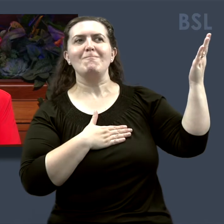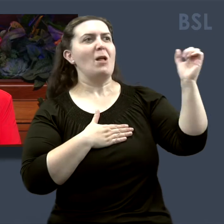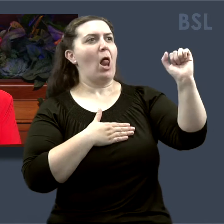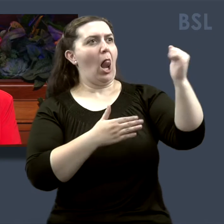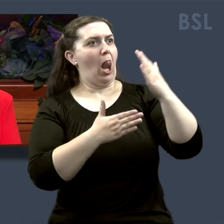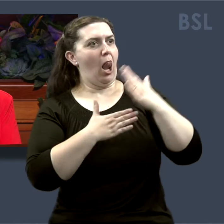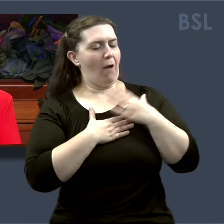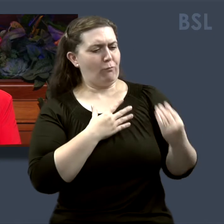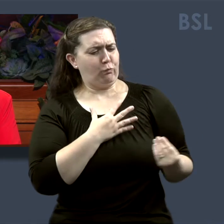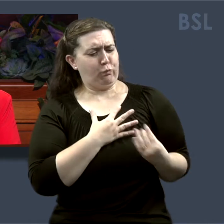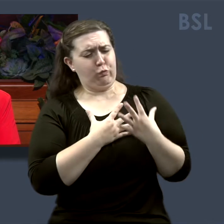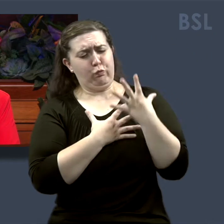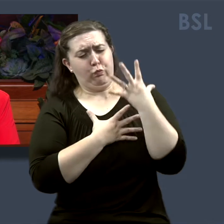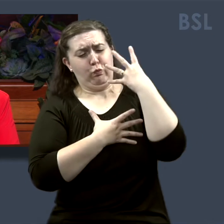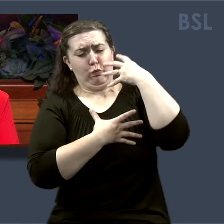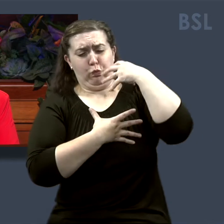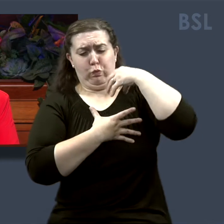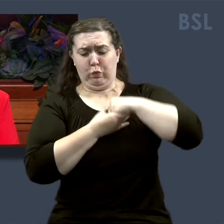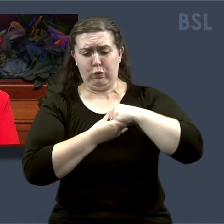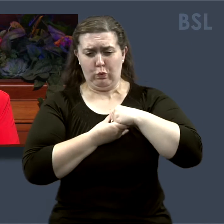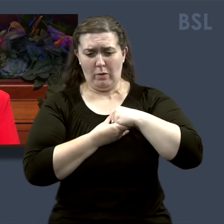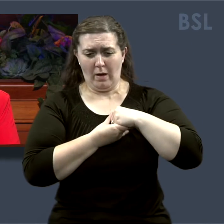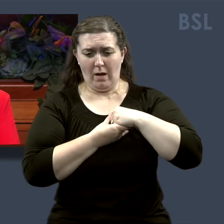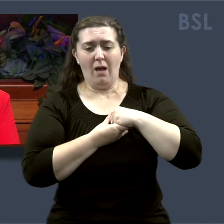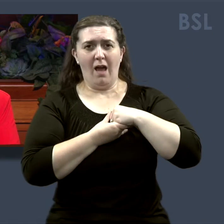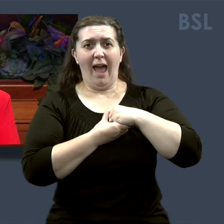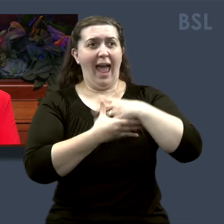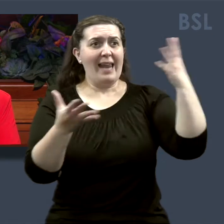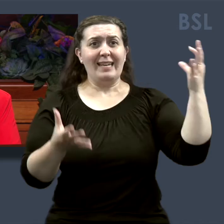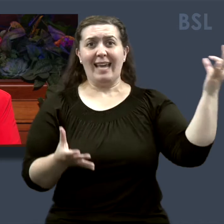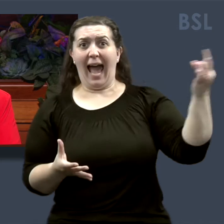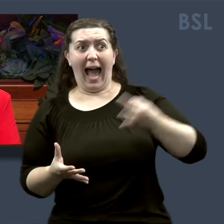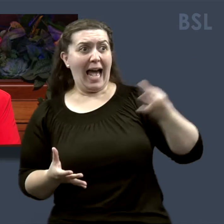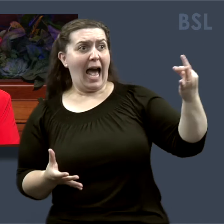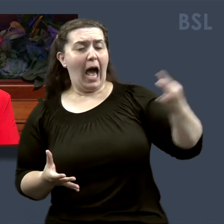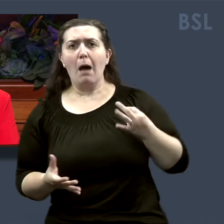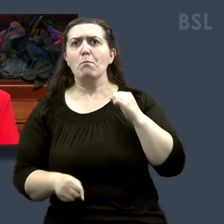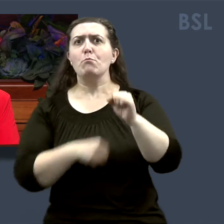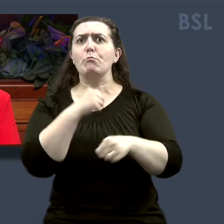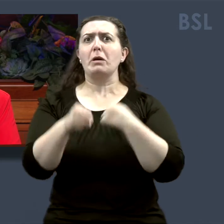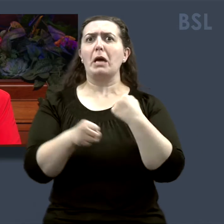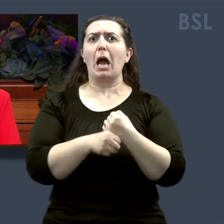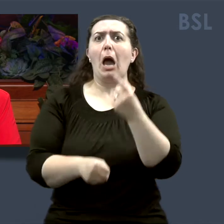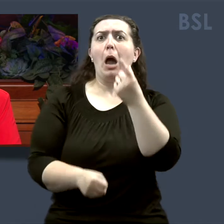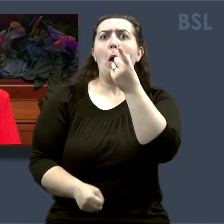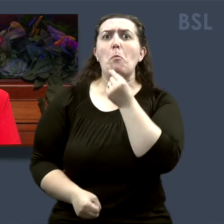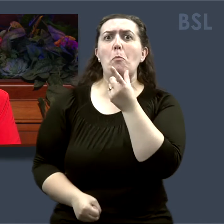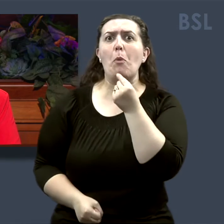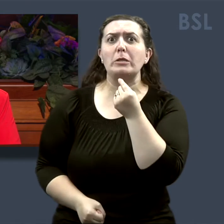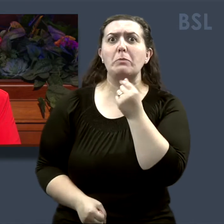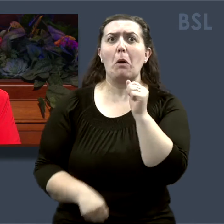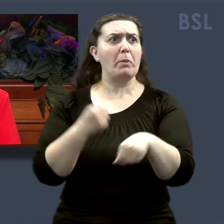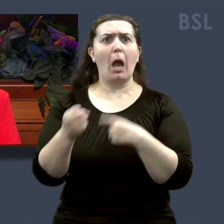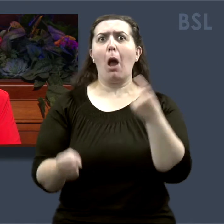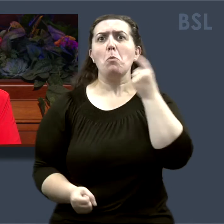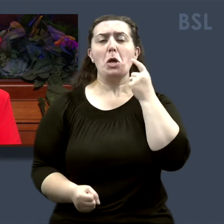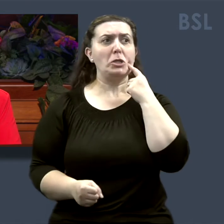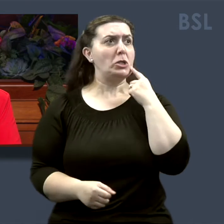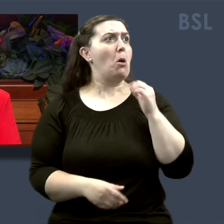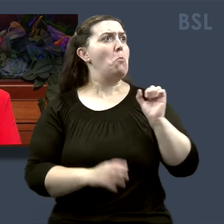love will flow through us and make all that He asks not only possible, but eventually much easier and